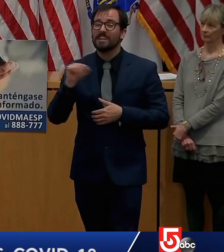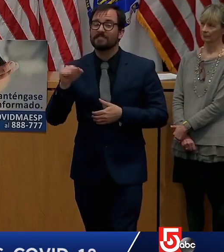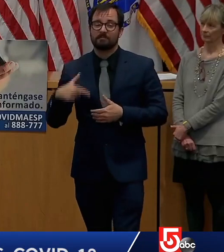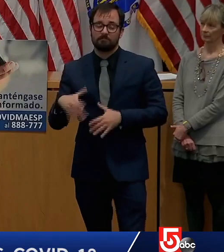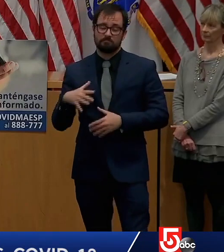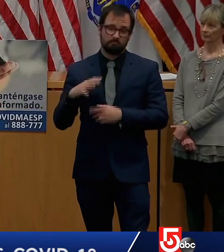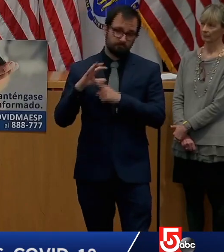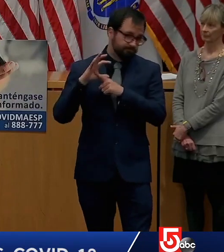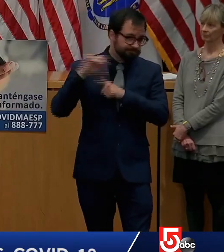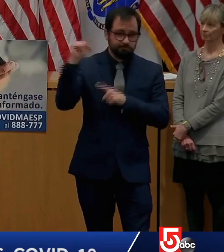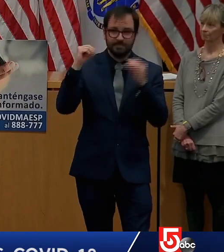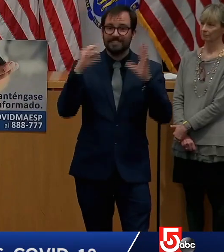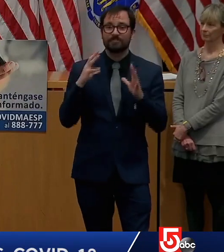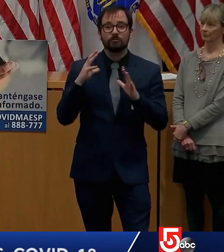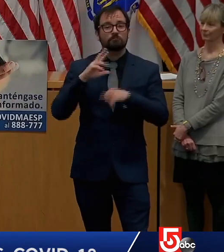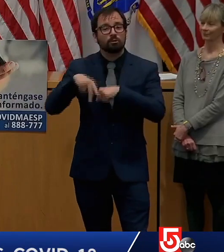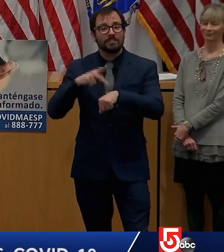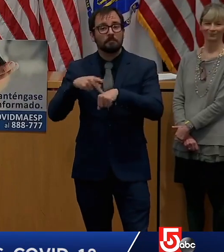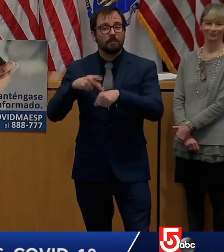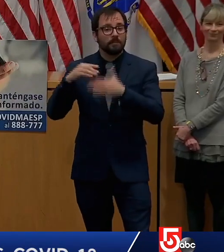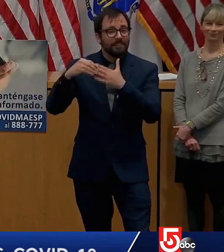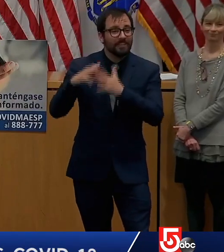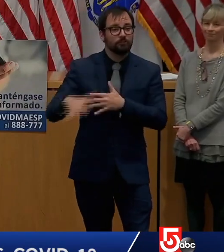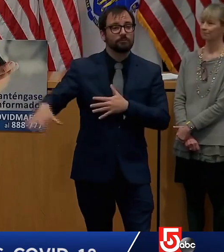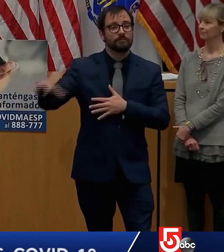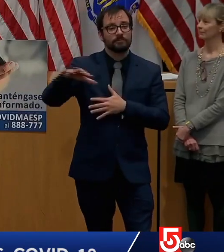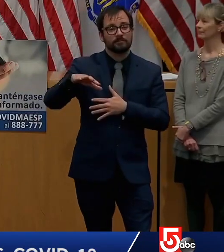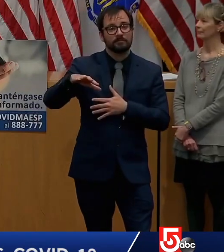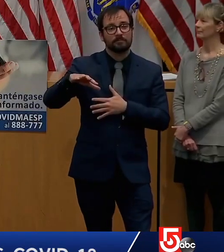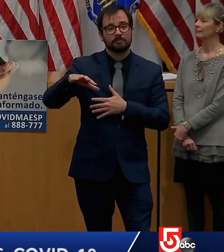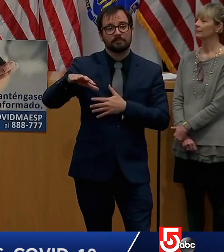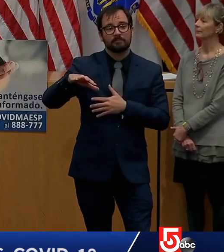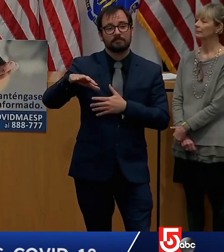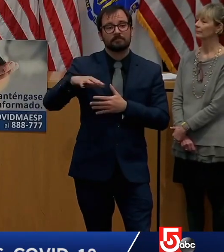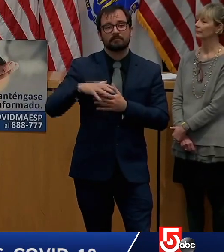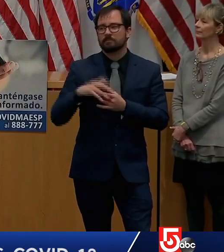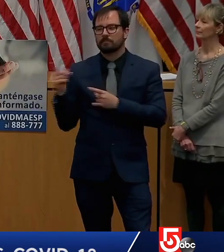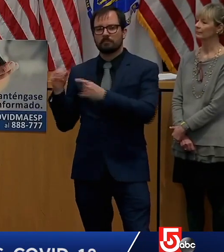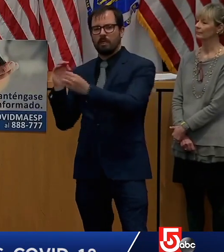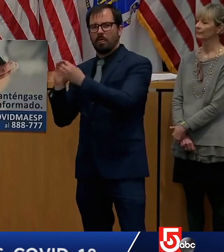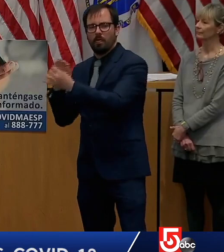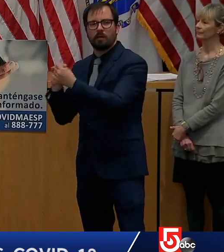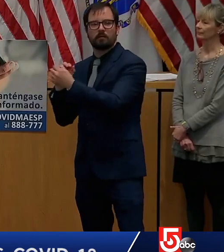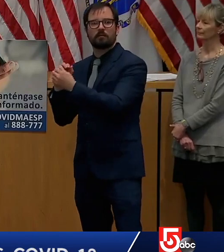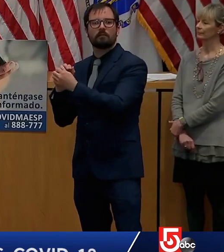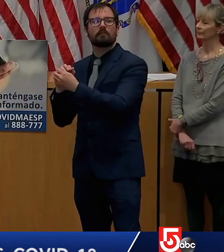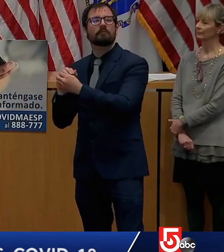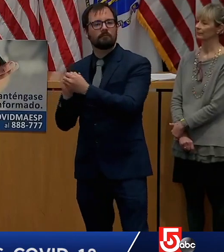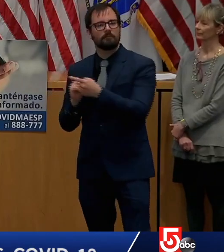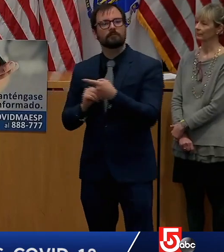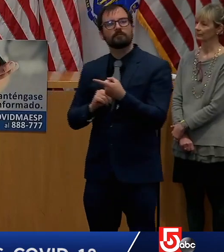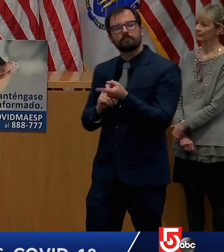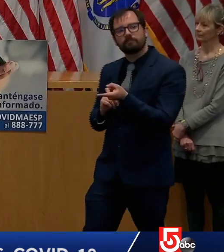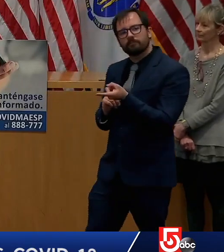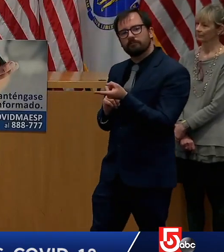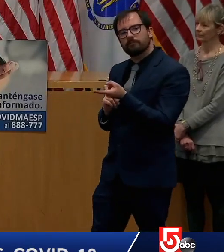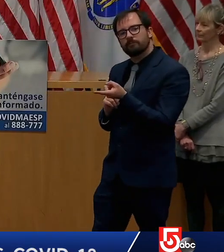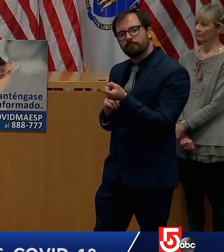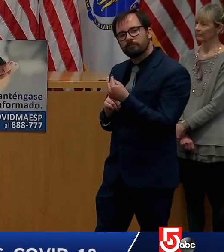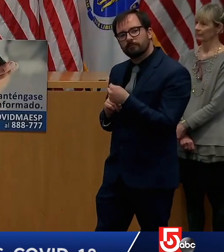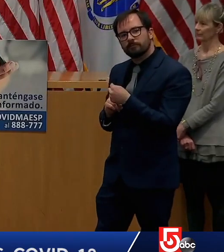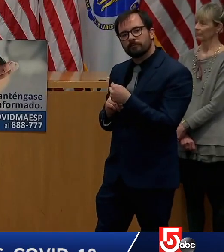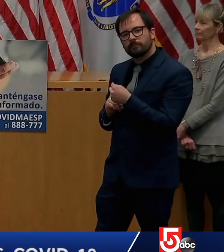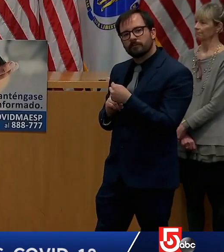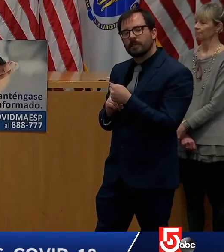access to a computer or a wireless internet. Yeah. What are you doing for students like that? What do you say to them? So